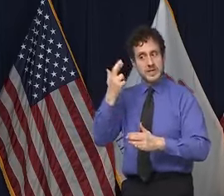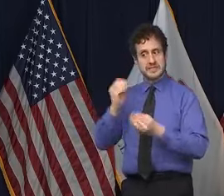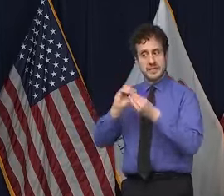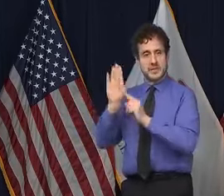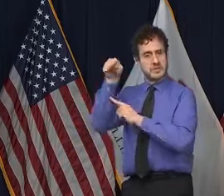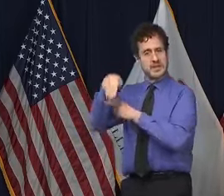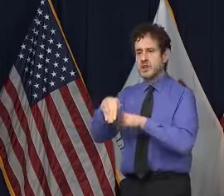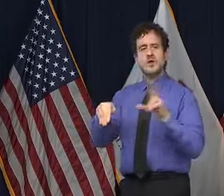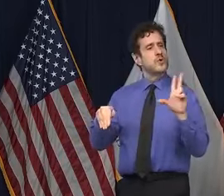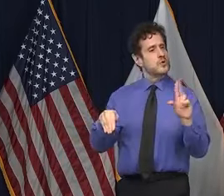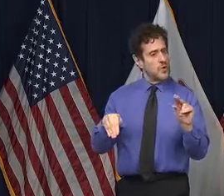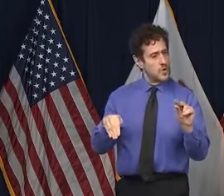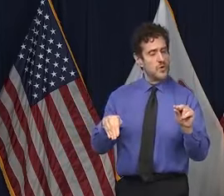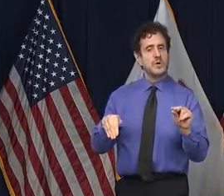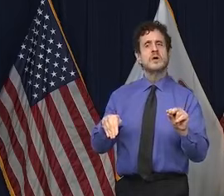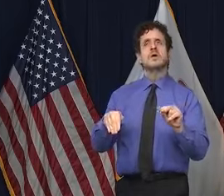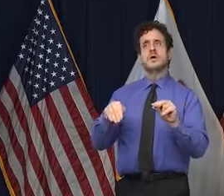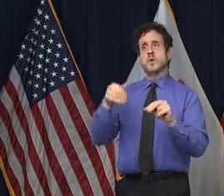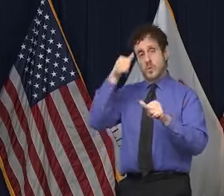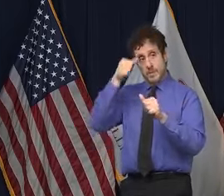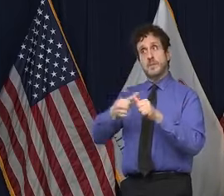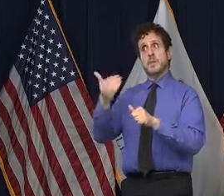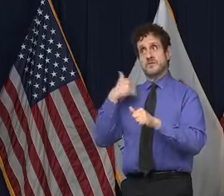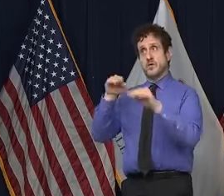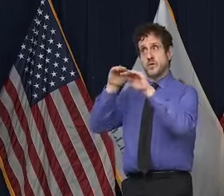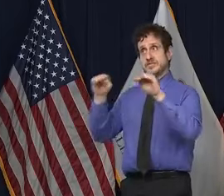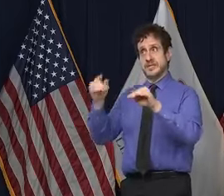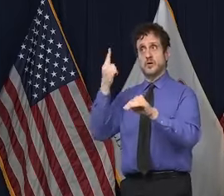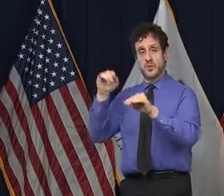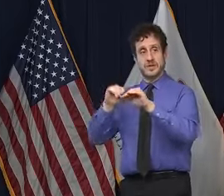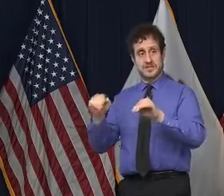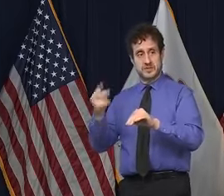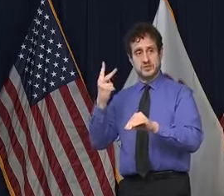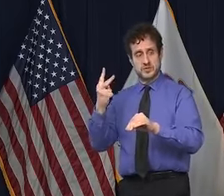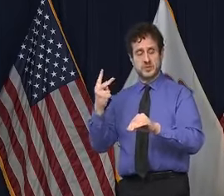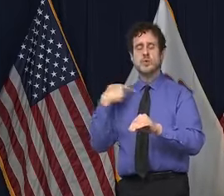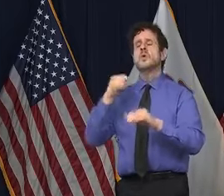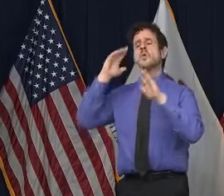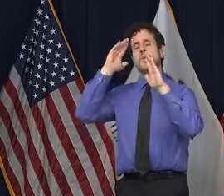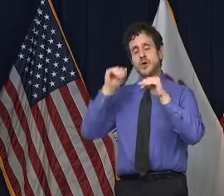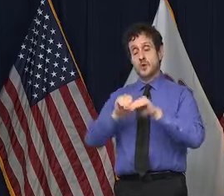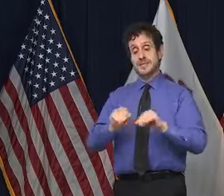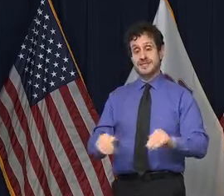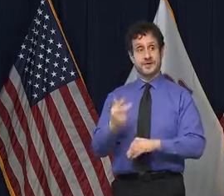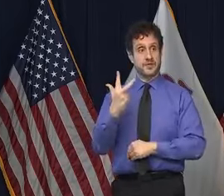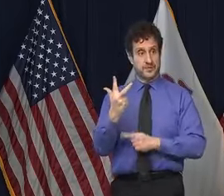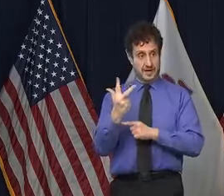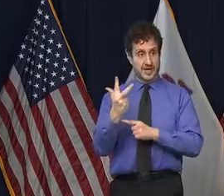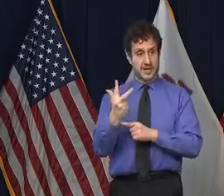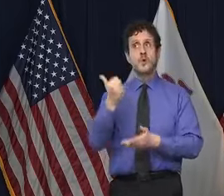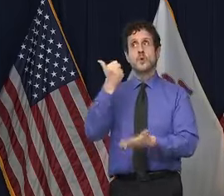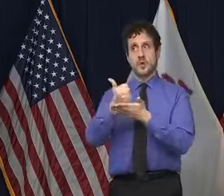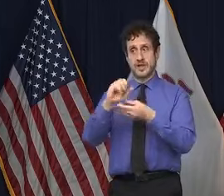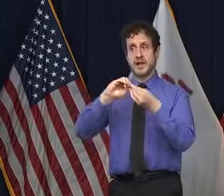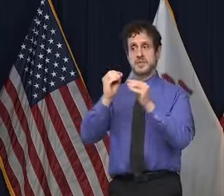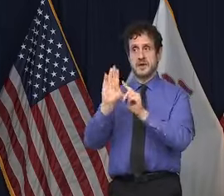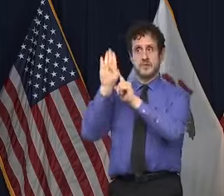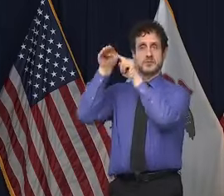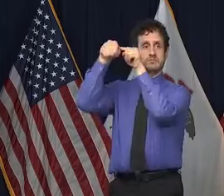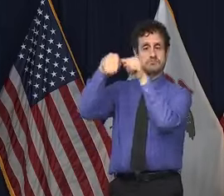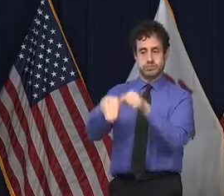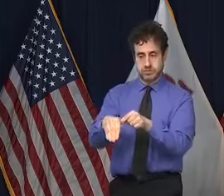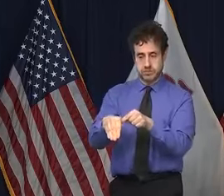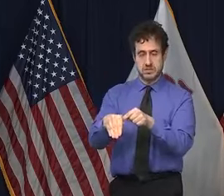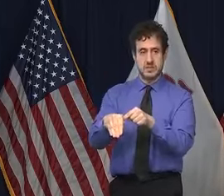one having been in place for a bit. So we're hoping that tier three will bring those numbers down or at least